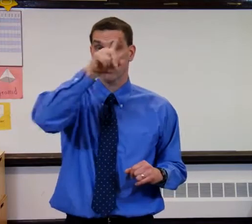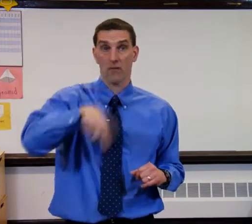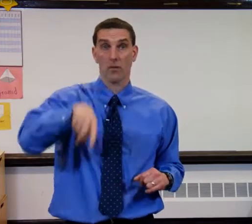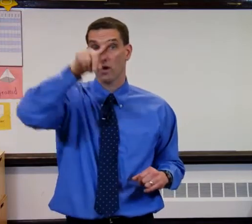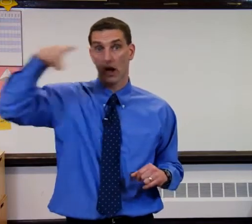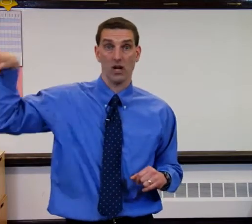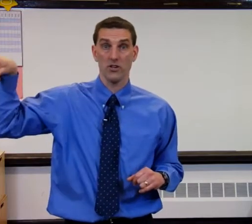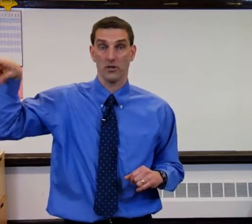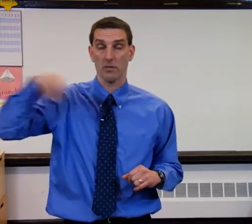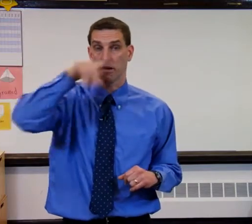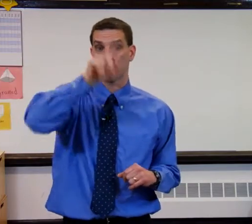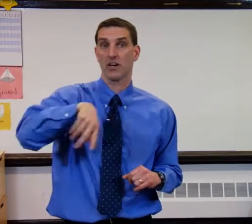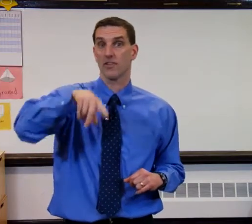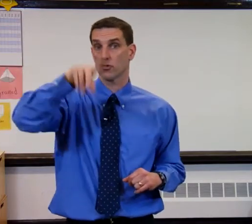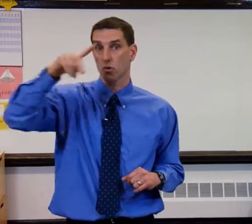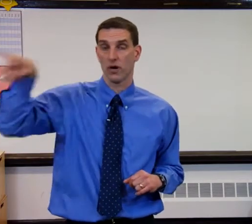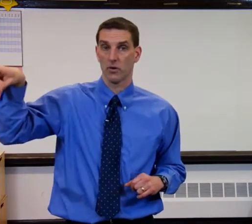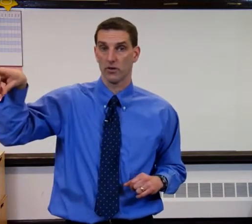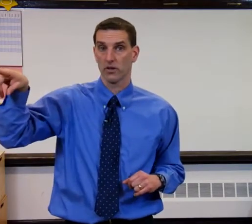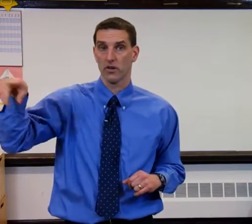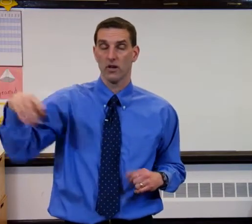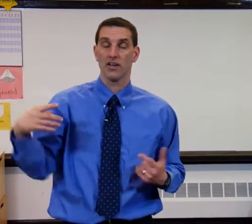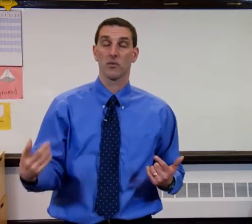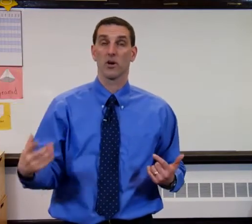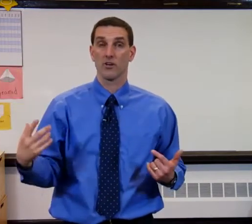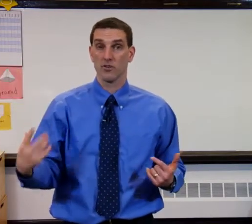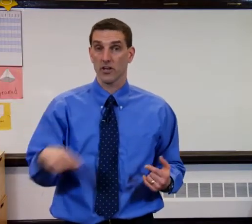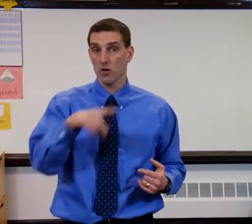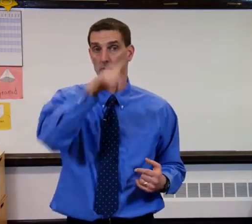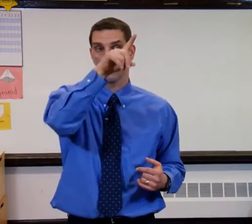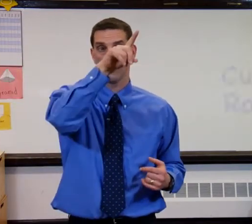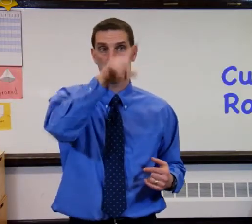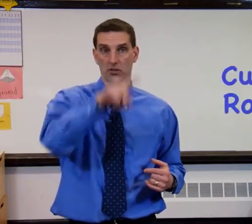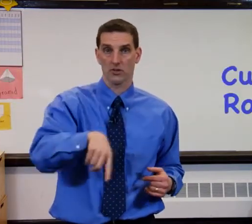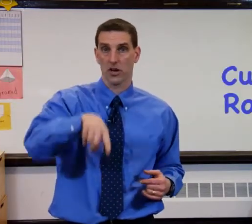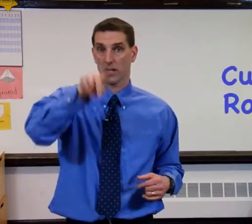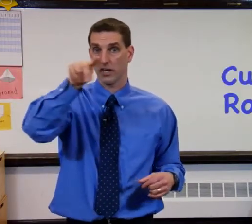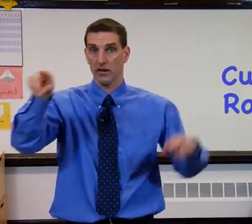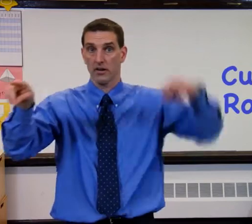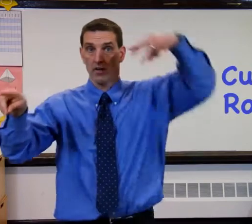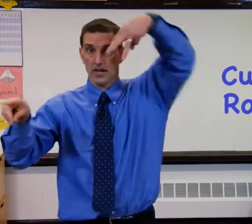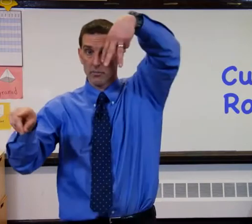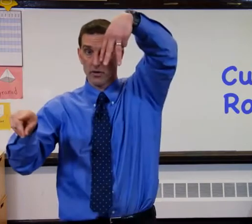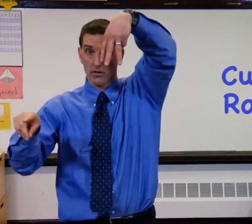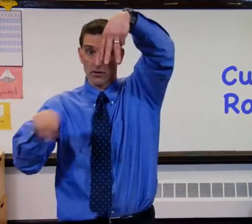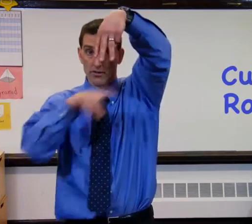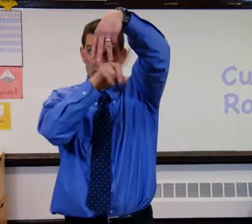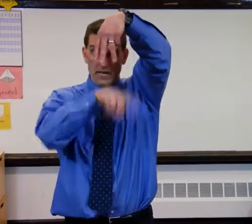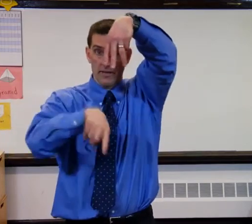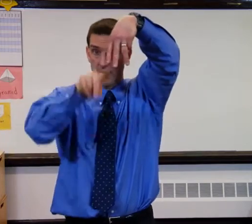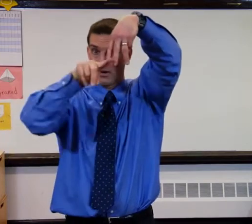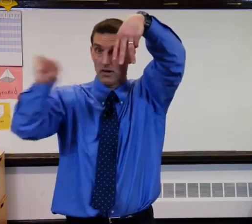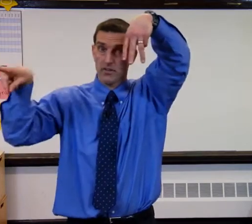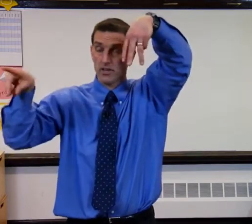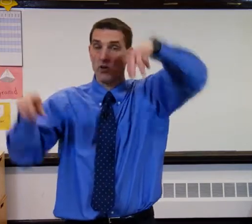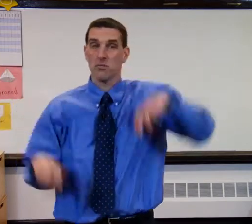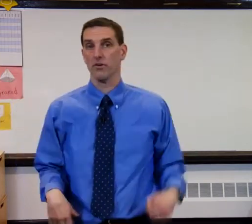now we want to undo it by finding the square root. If you want to do the cube root, you draw it here and you put a little 3 in there. The cube root.